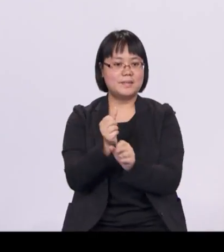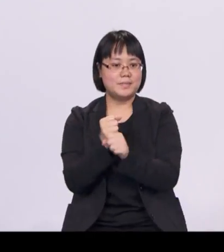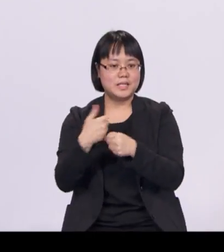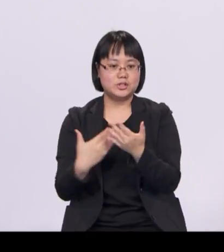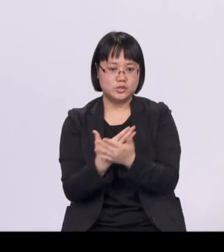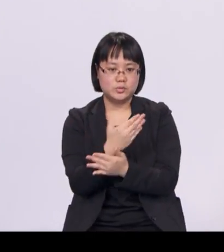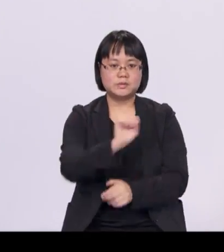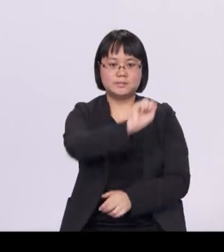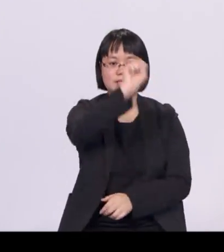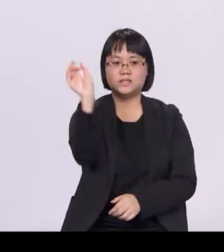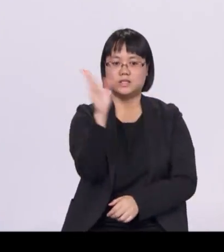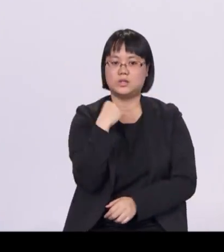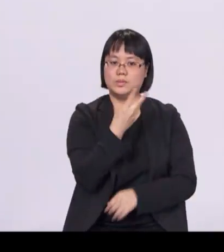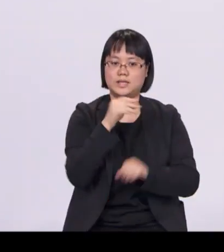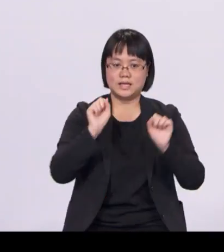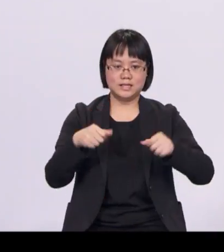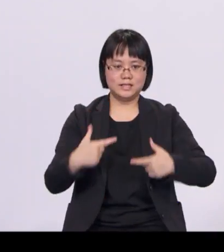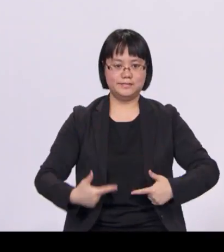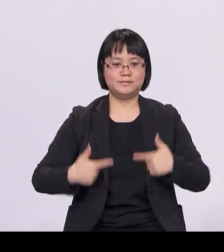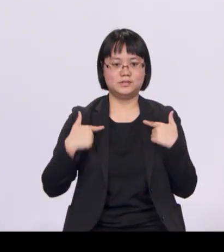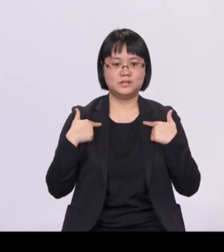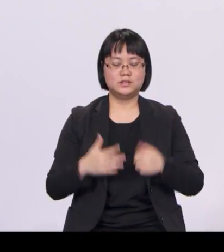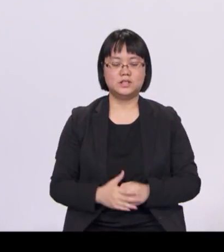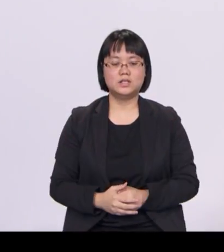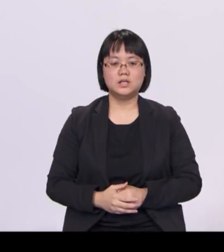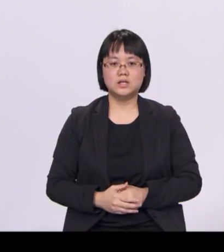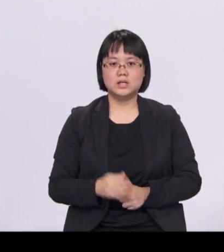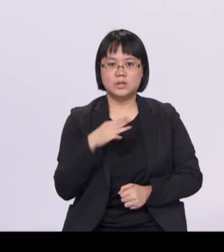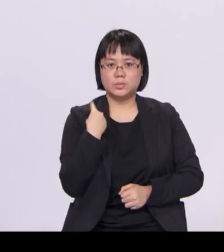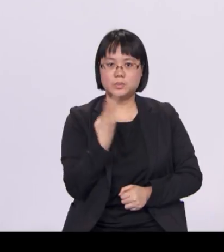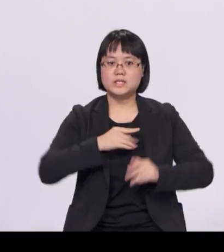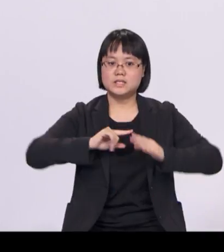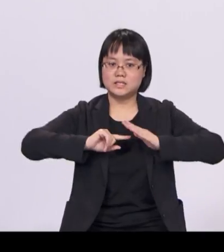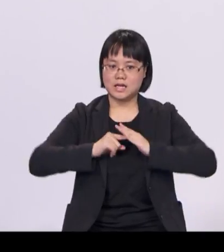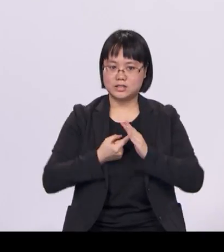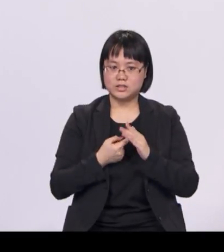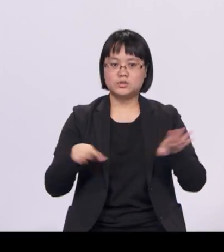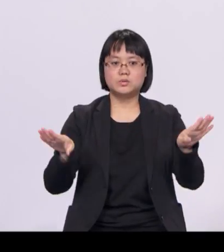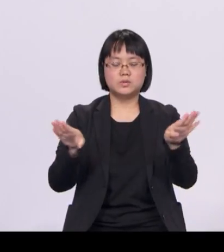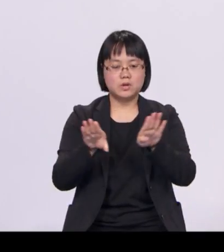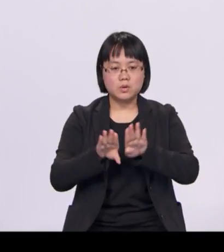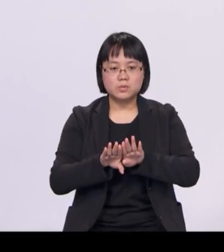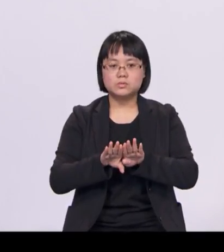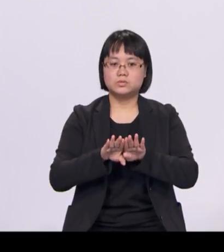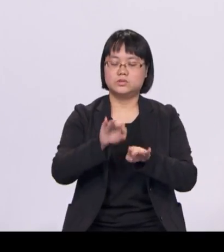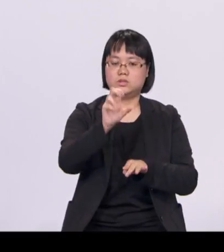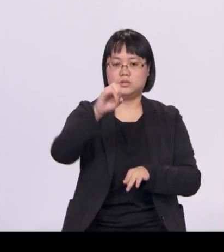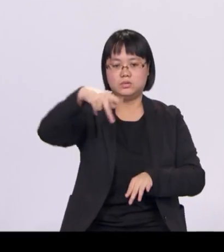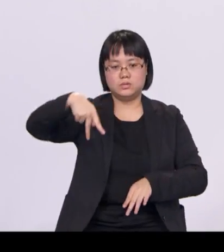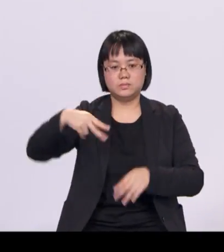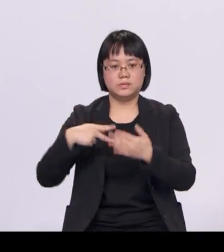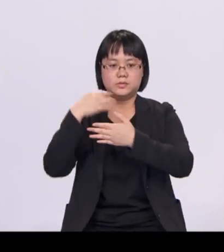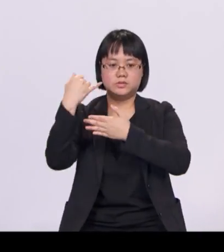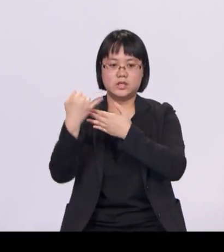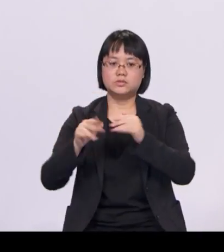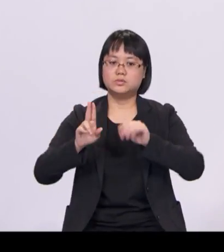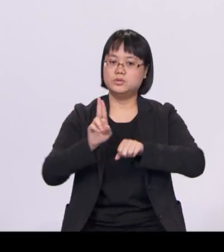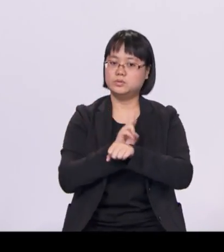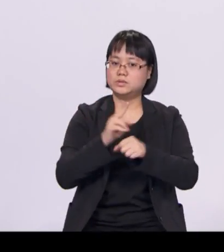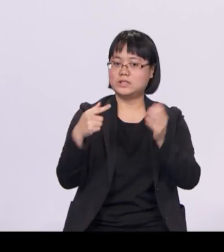live in. We also started the Closing the Waste Loop project to use technology to minimize the